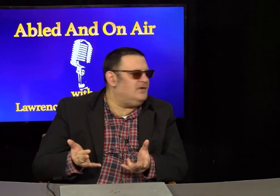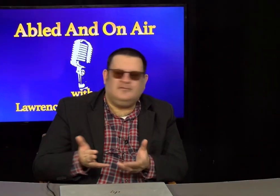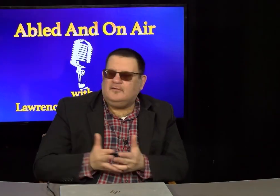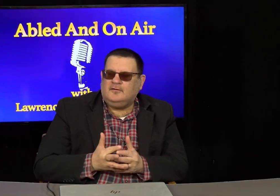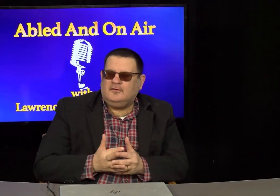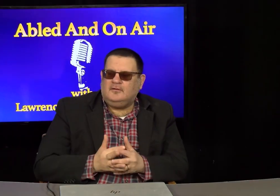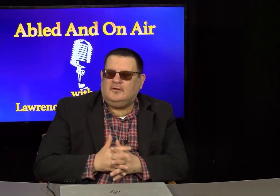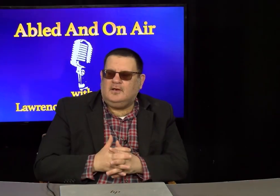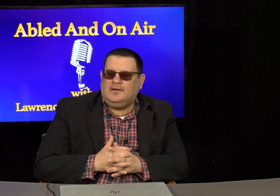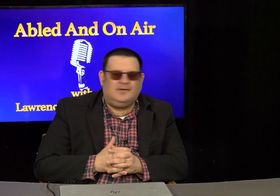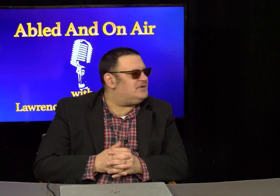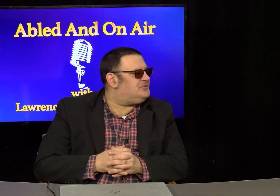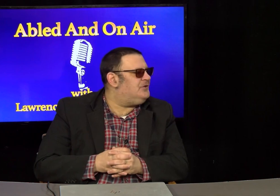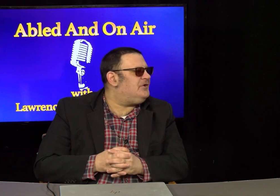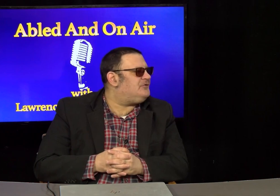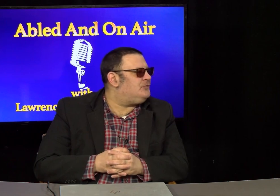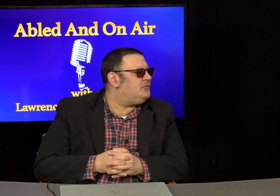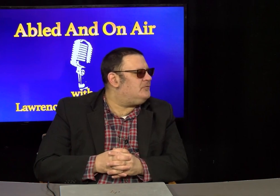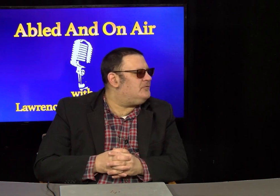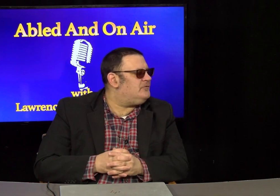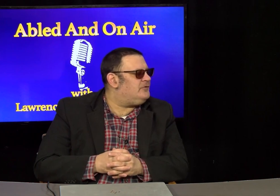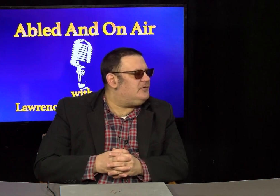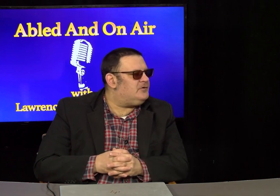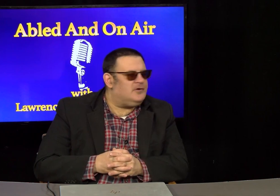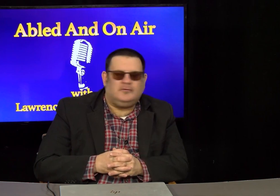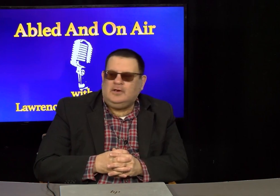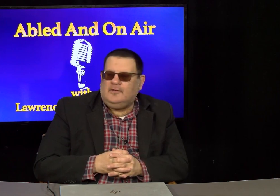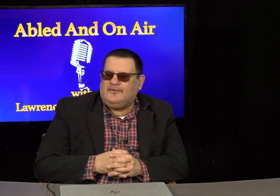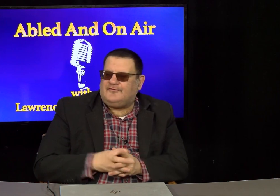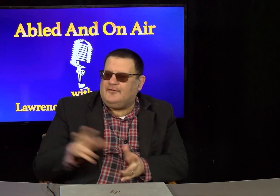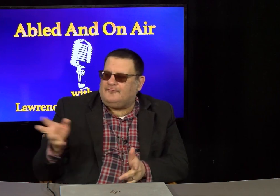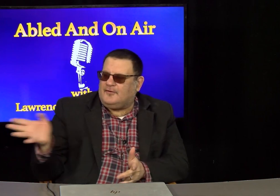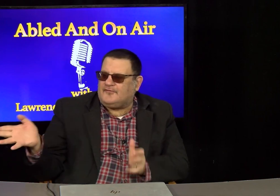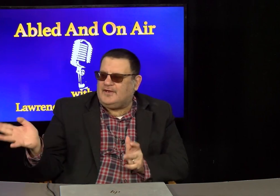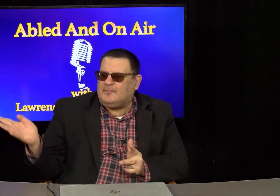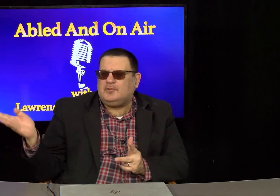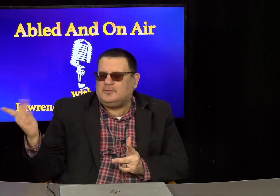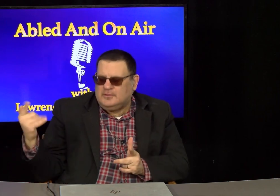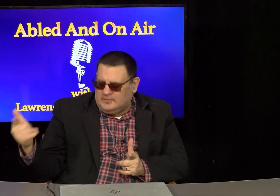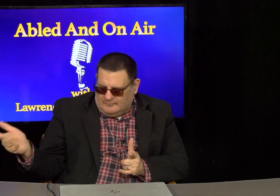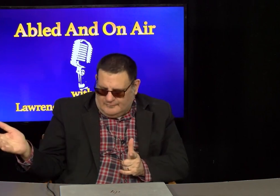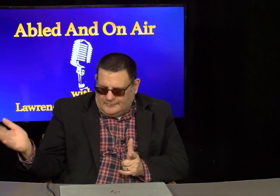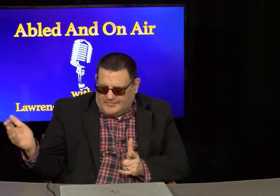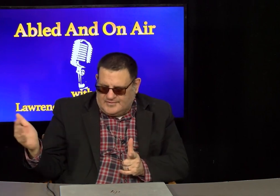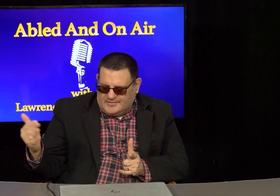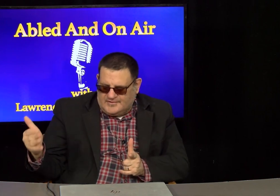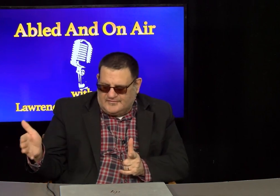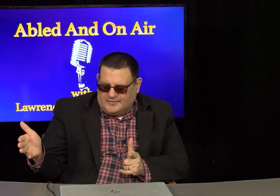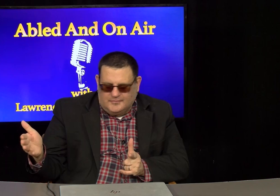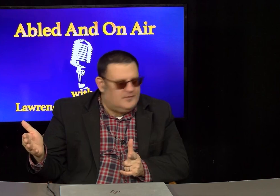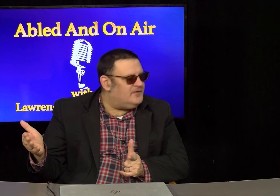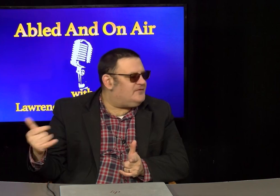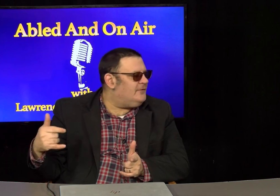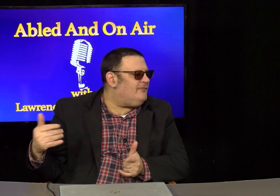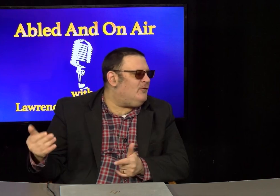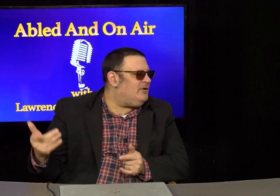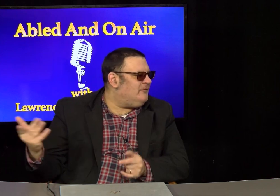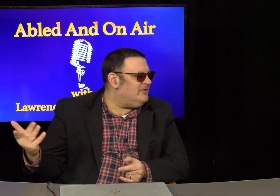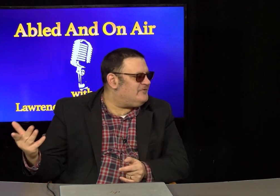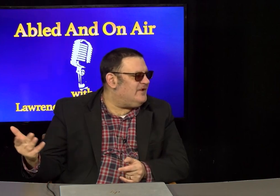and not treated to, you know, there's still, for example, just so you know, there's still 41 states